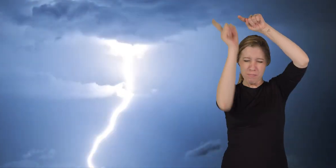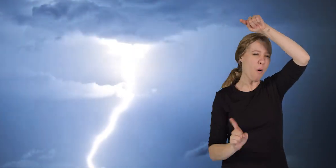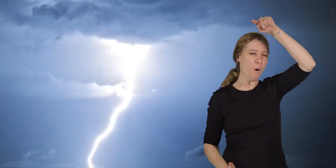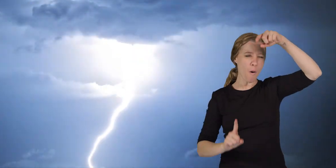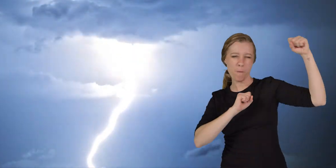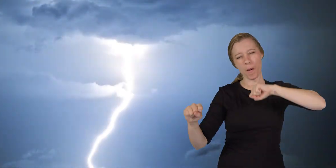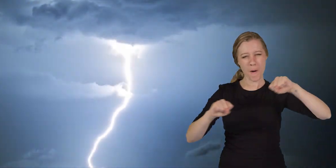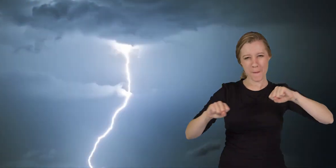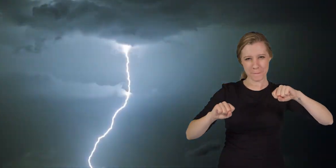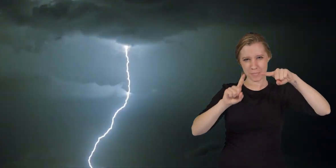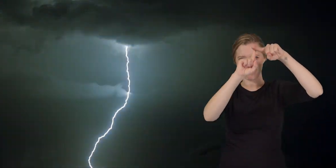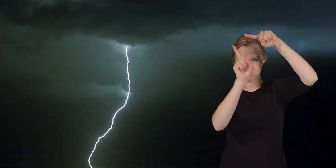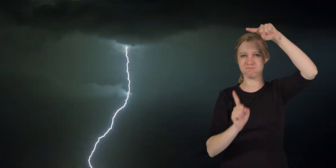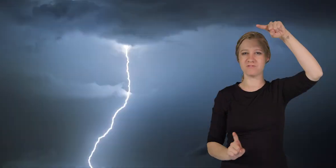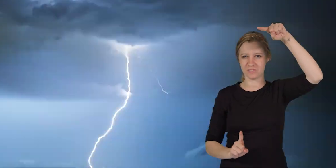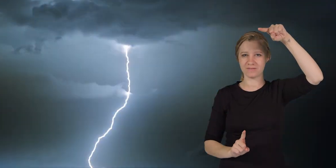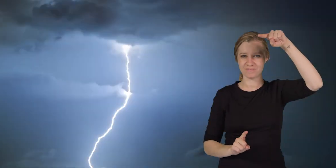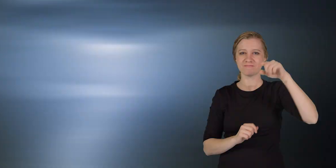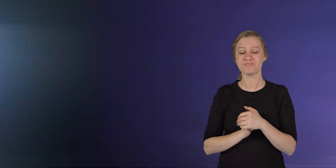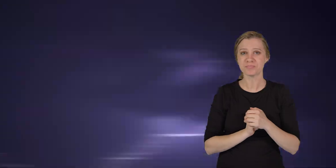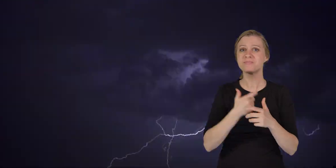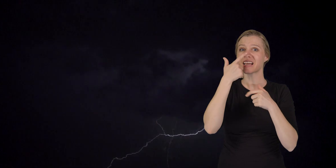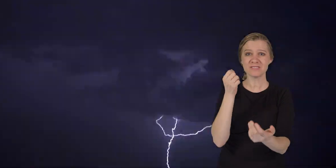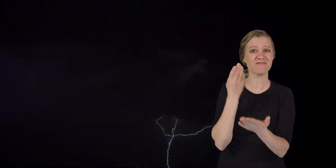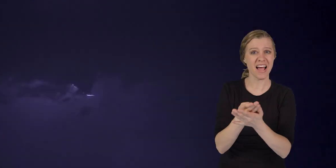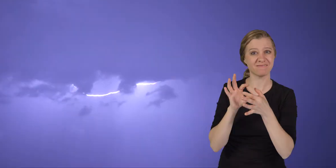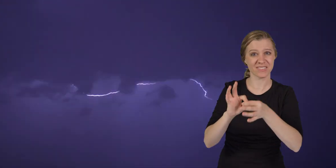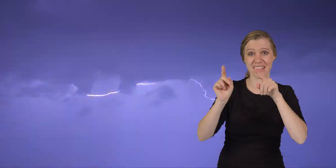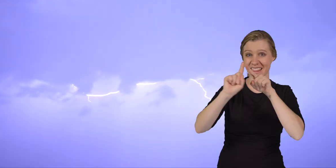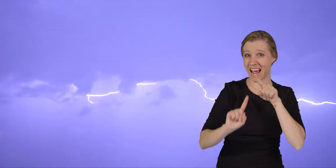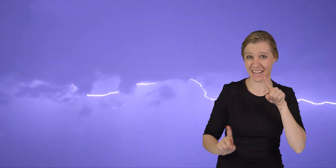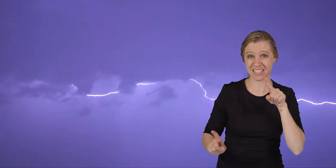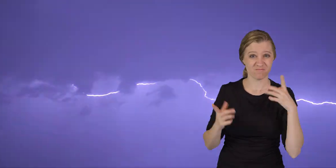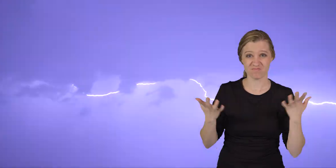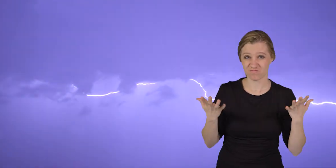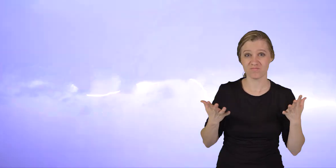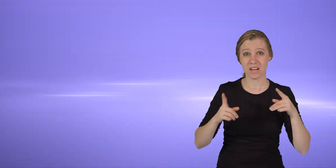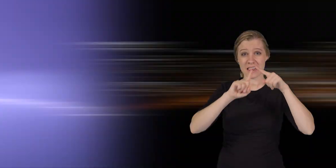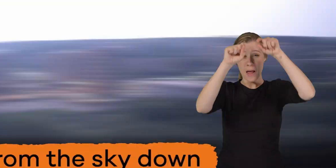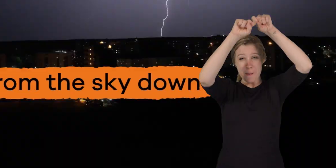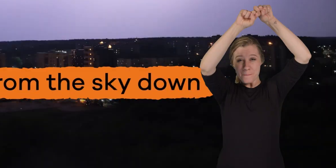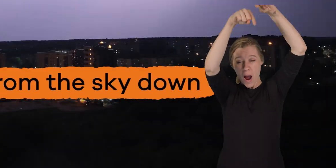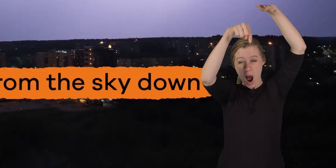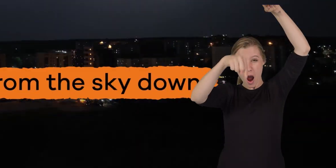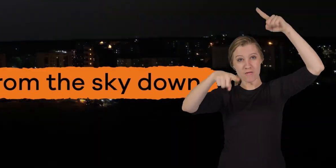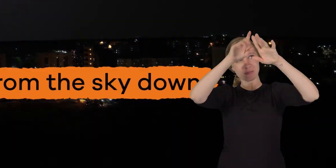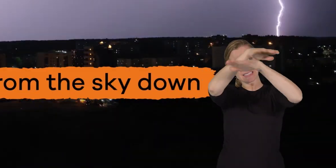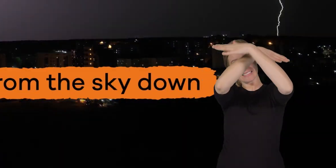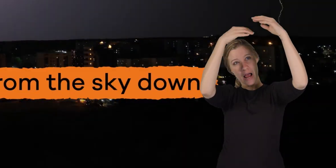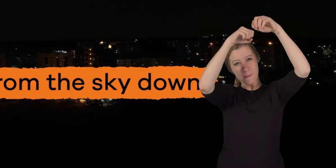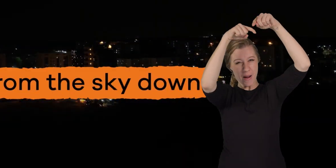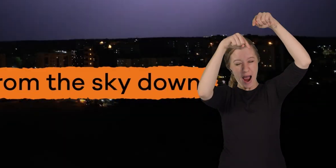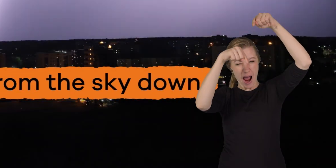does so by making a lightning bolt here's an interesting fact about lightning lightning can go from the sky down